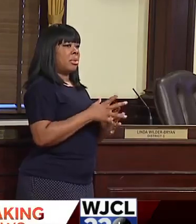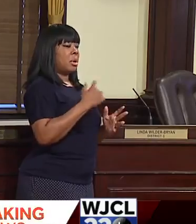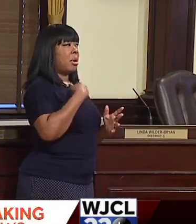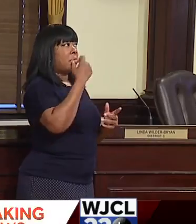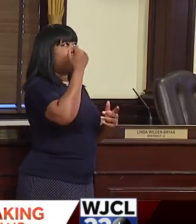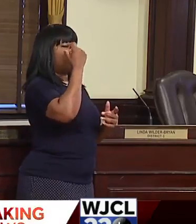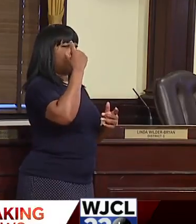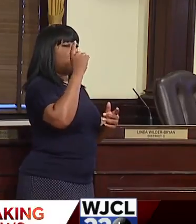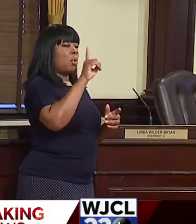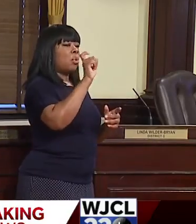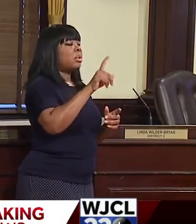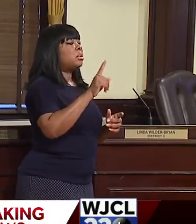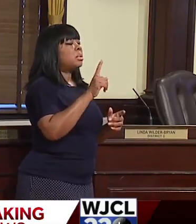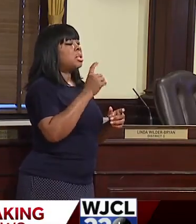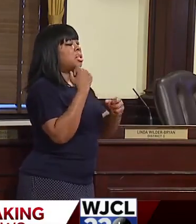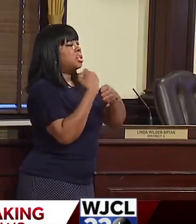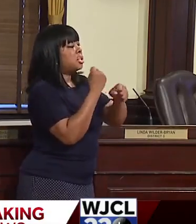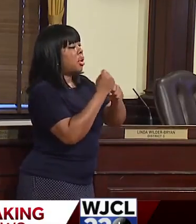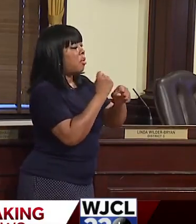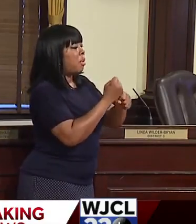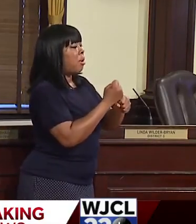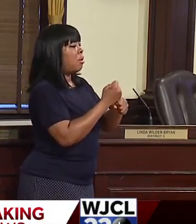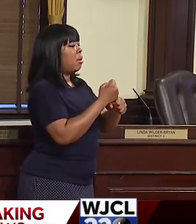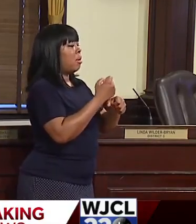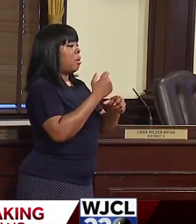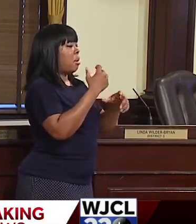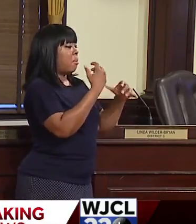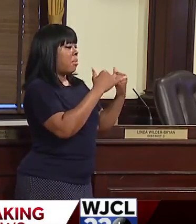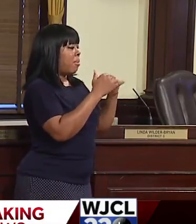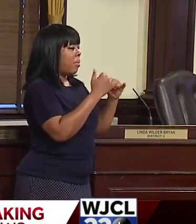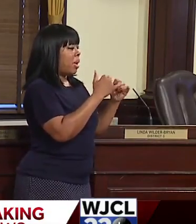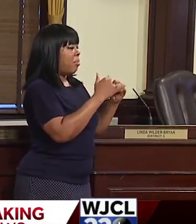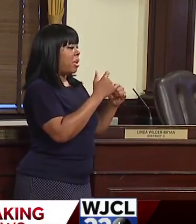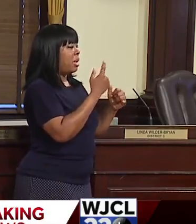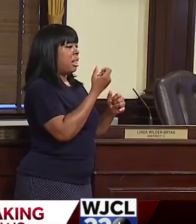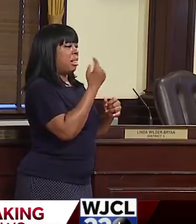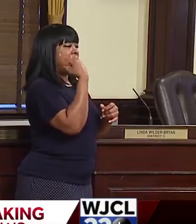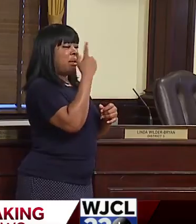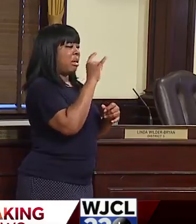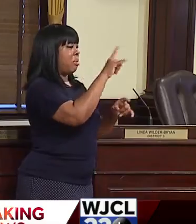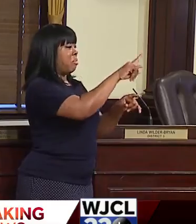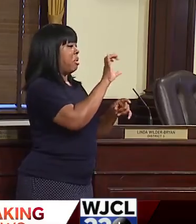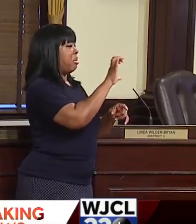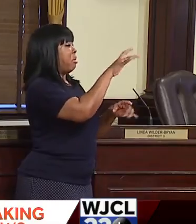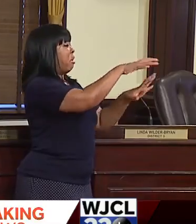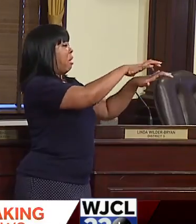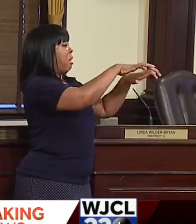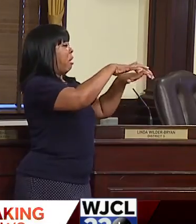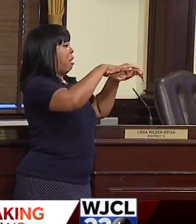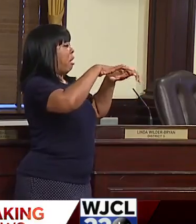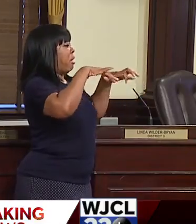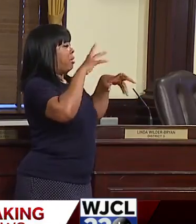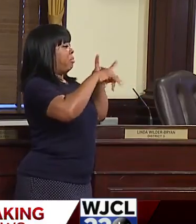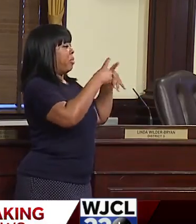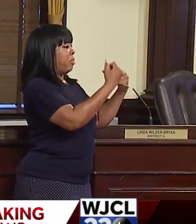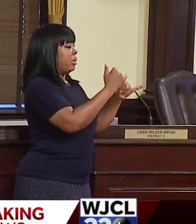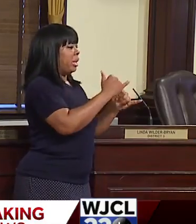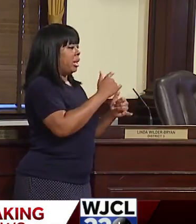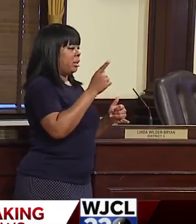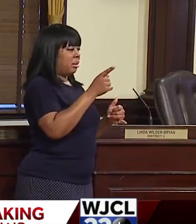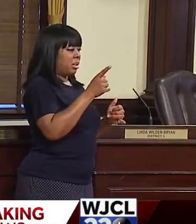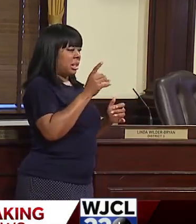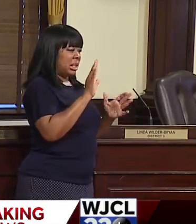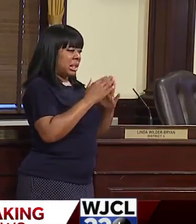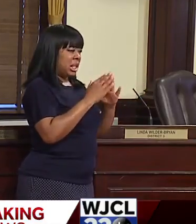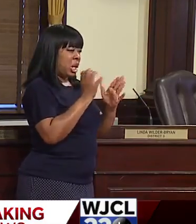Savannah. Um, we have pulled all the city sponsored activities. The parks are still open. Um, we expect